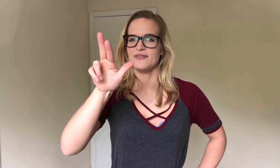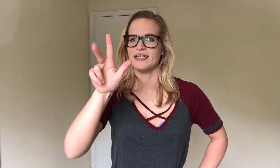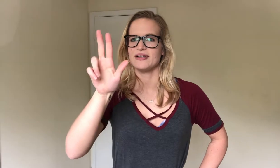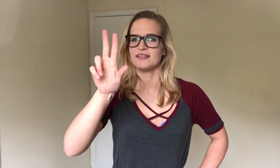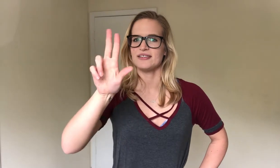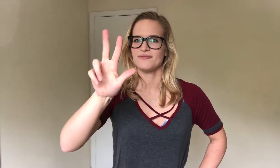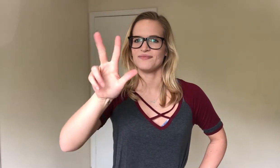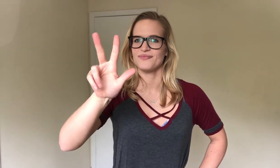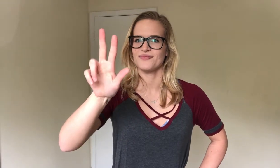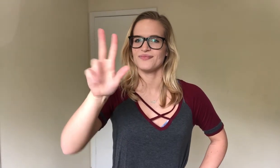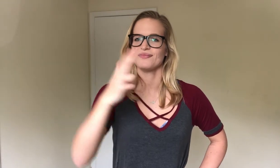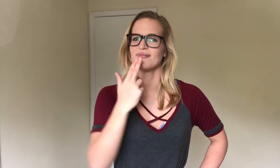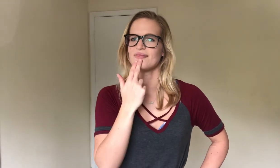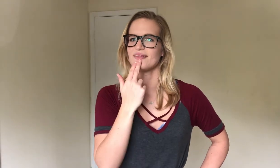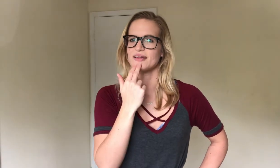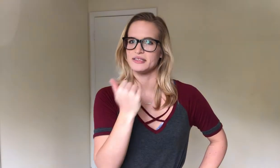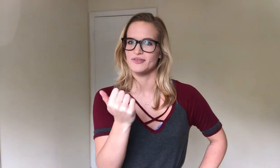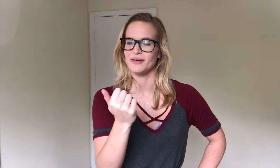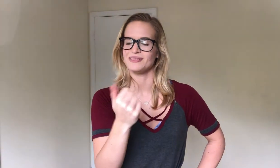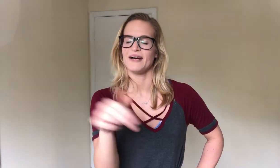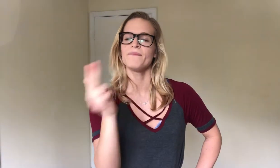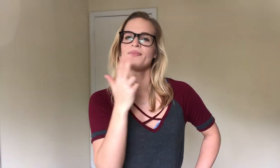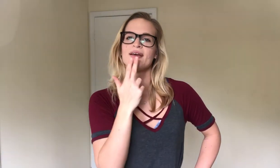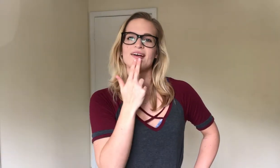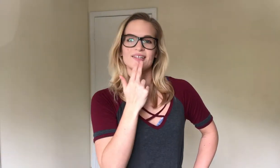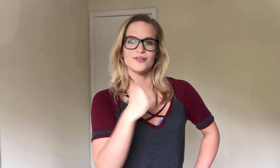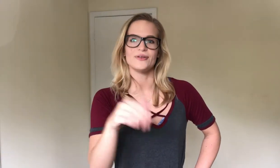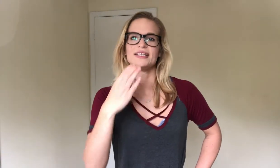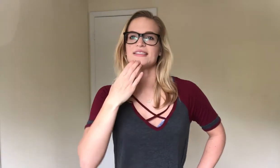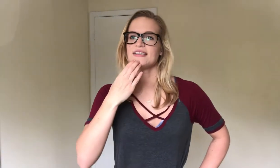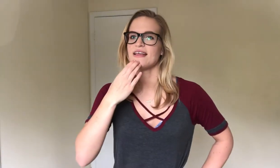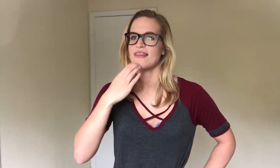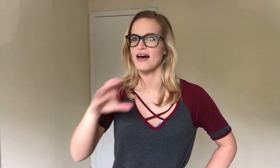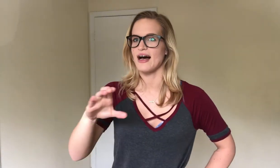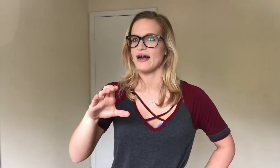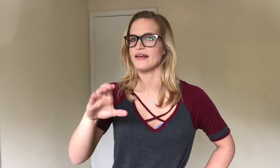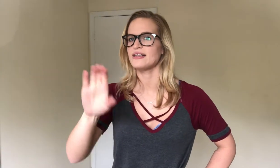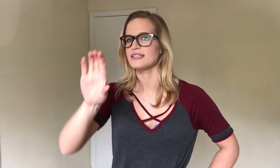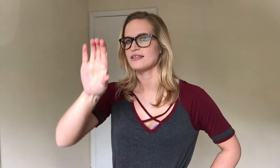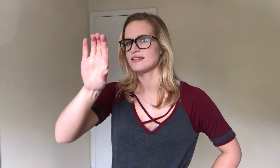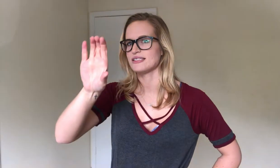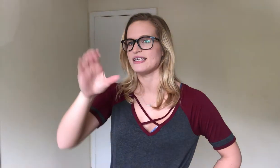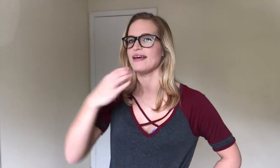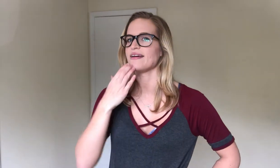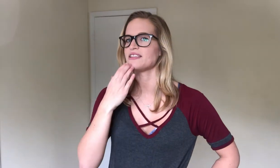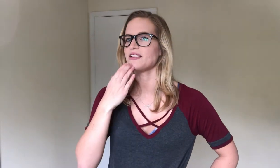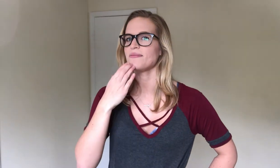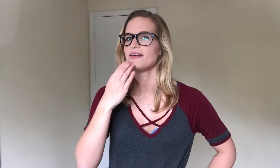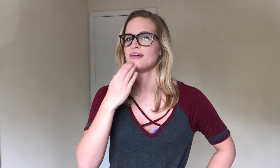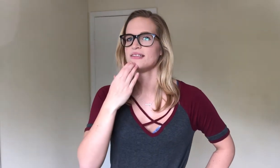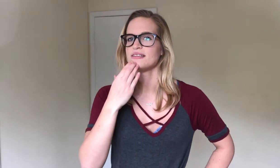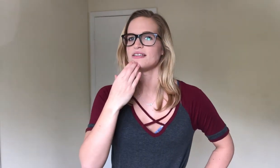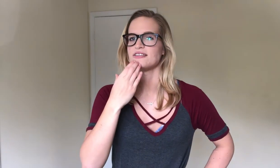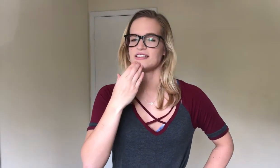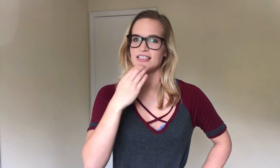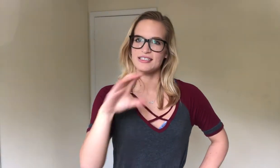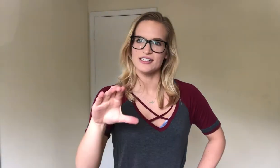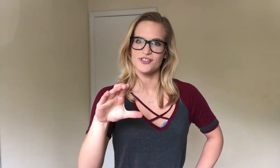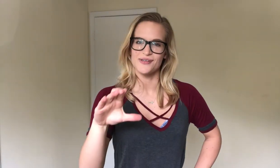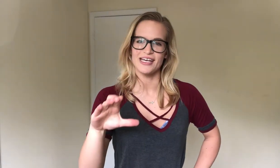fingers. And swipe down. Cutest. The hottest. See handshake. Touch your chin. Touch away.